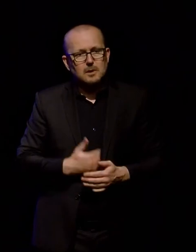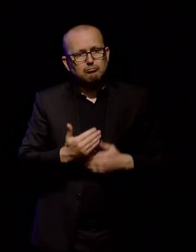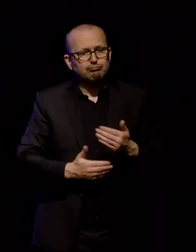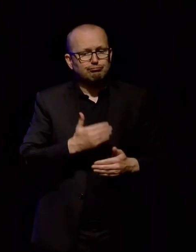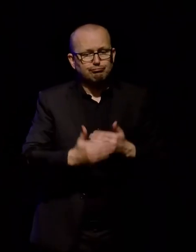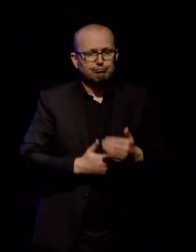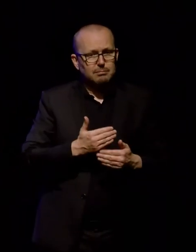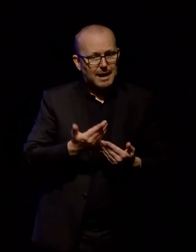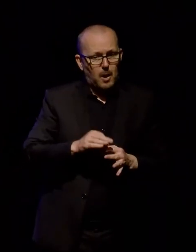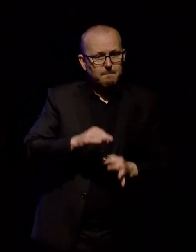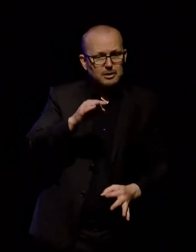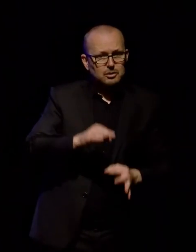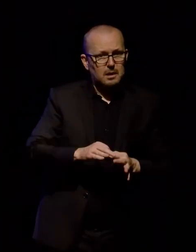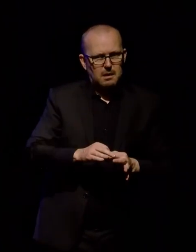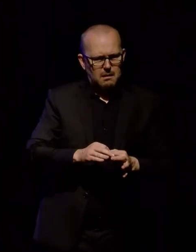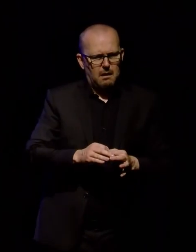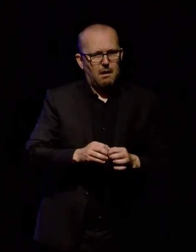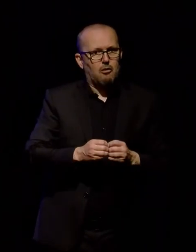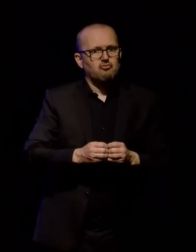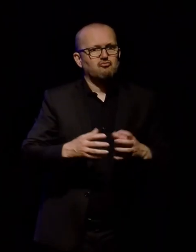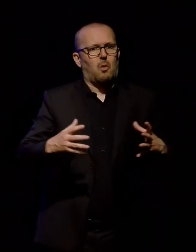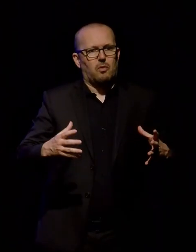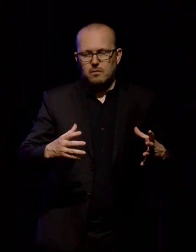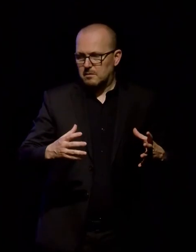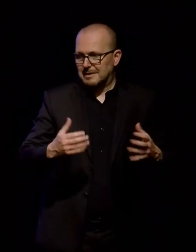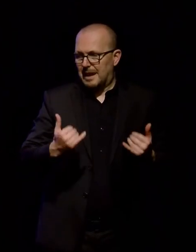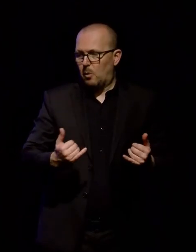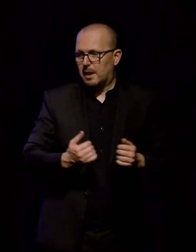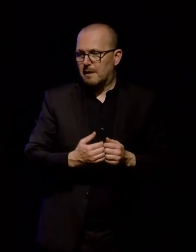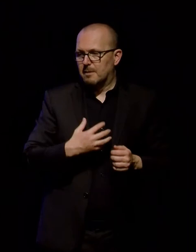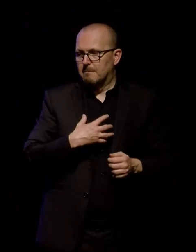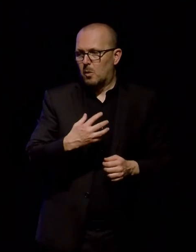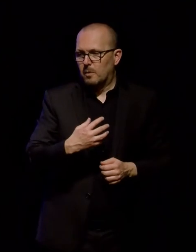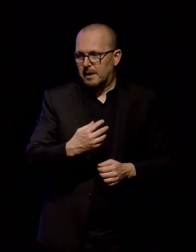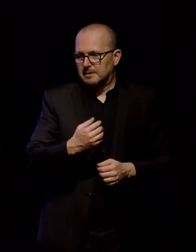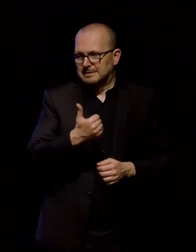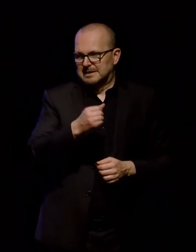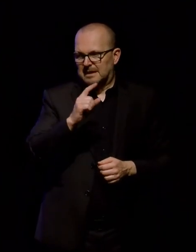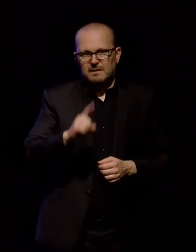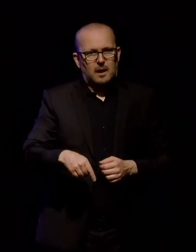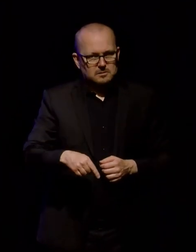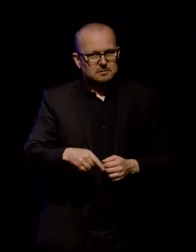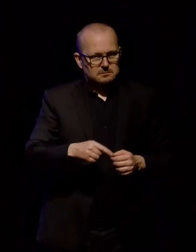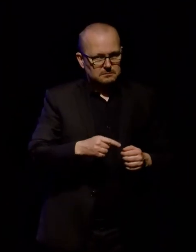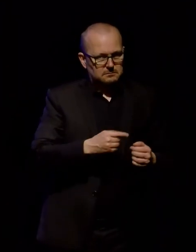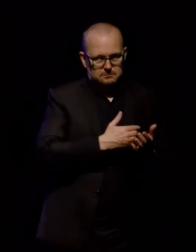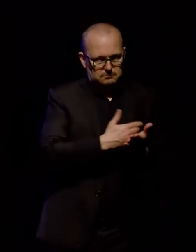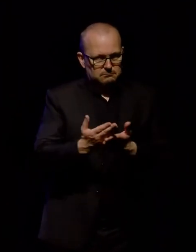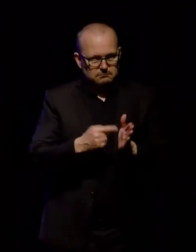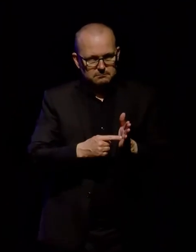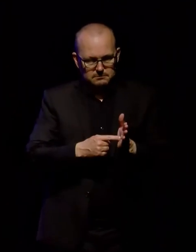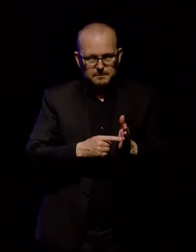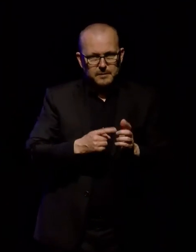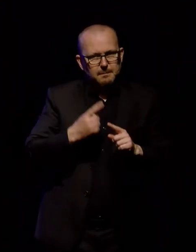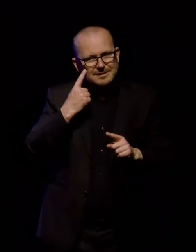now got more than 60,000 collection items shared on the website. And we also looked at page views, basically checking in on Google